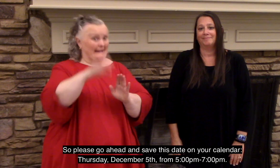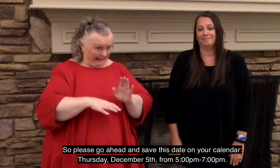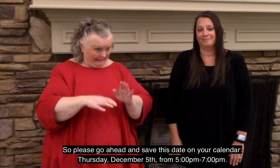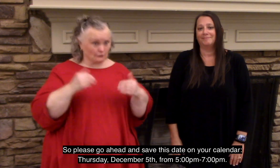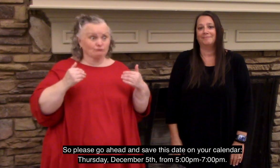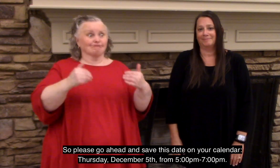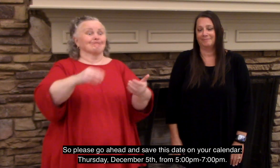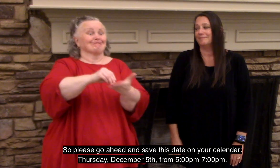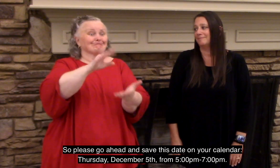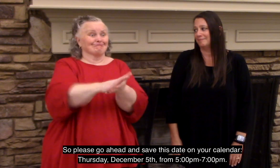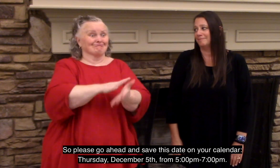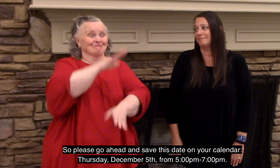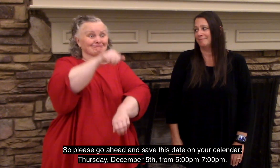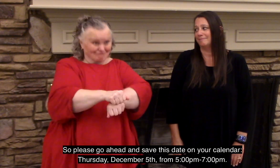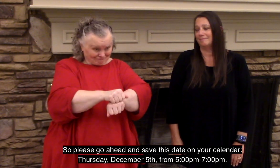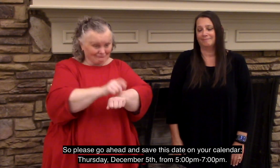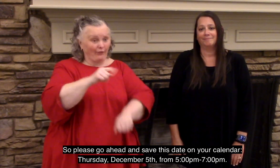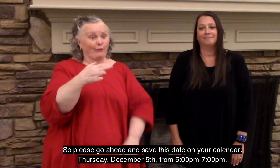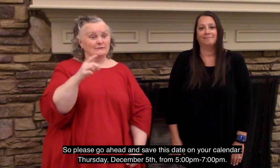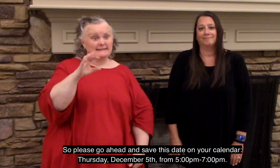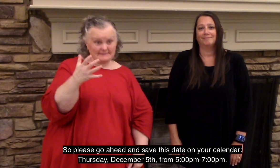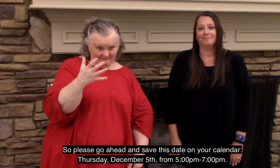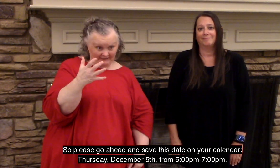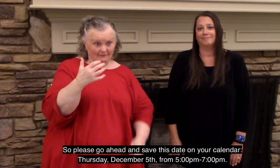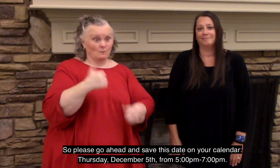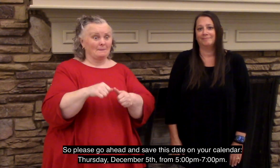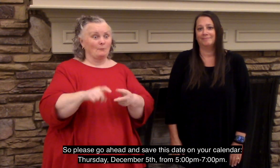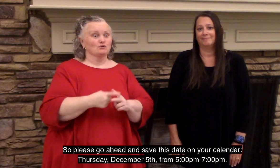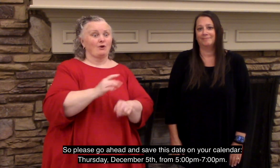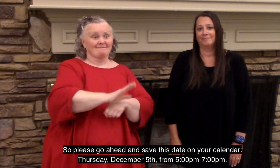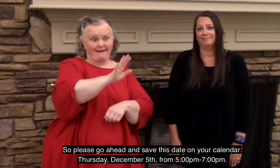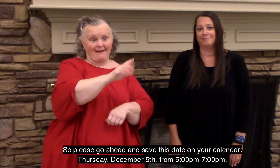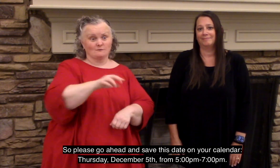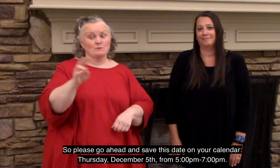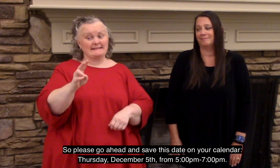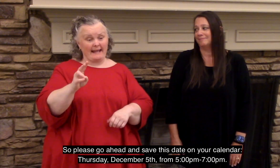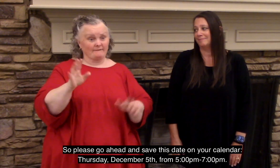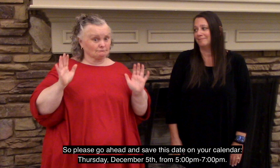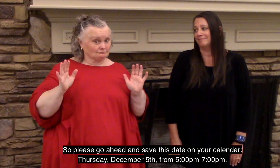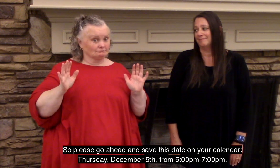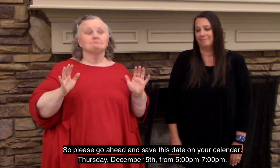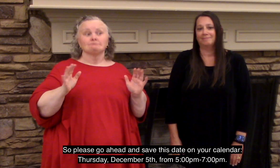So please go ahead and save this date on your calendar, Thursday, December 5th from 5pm to 7pm.